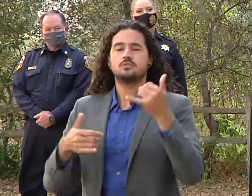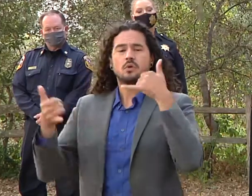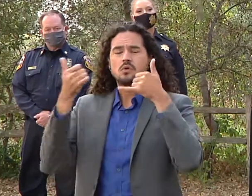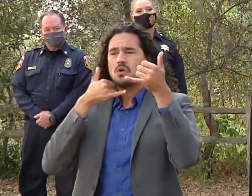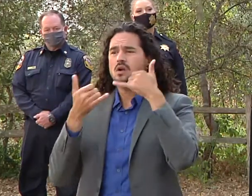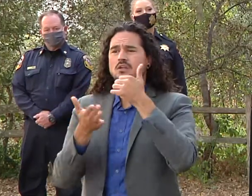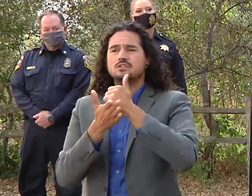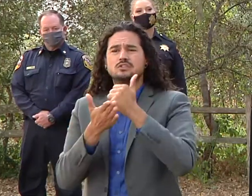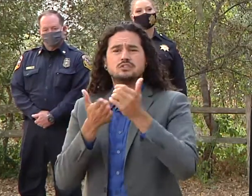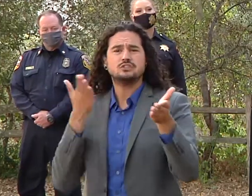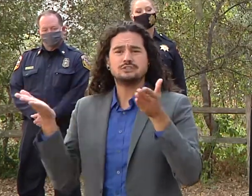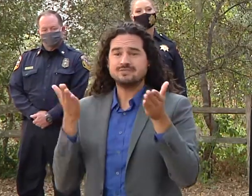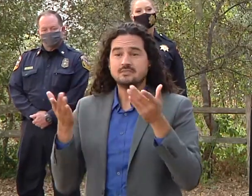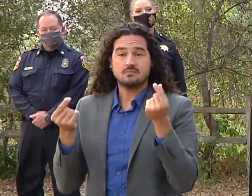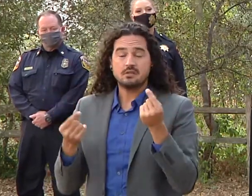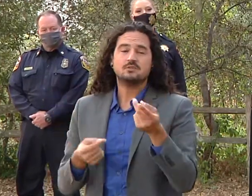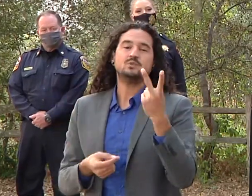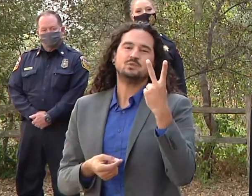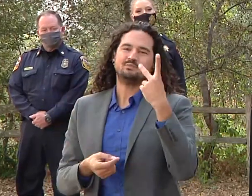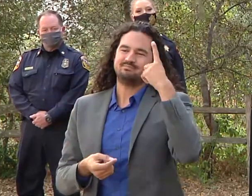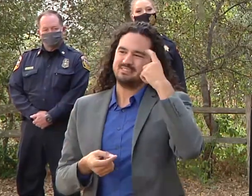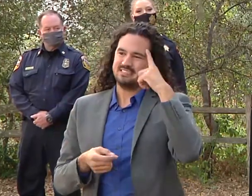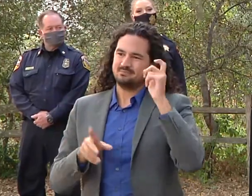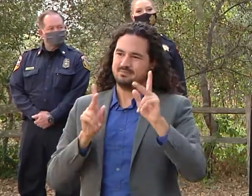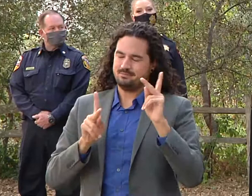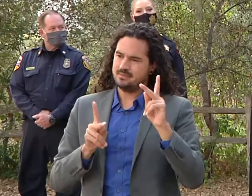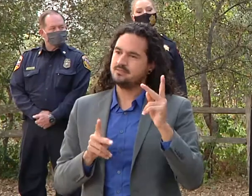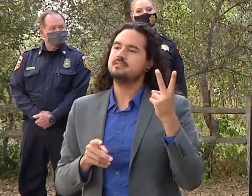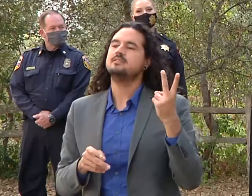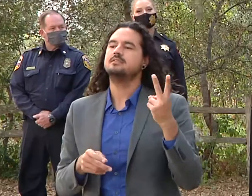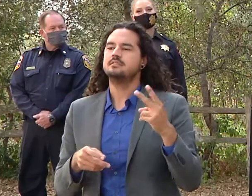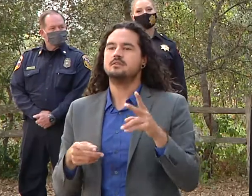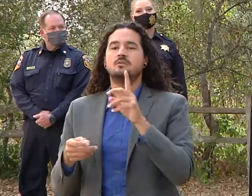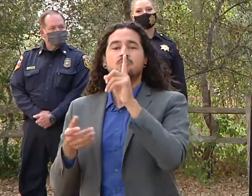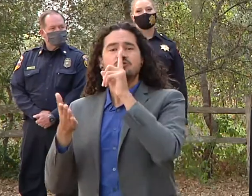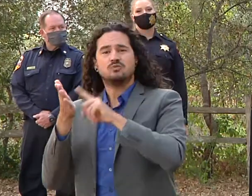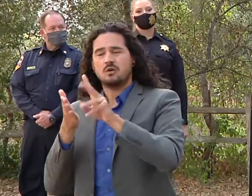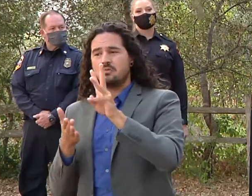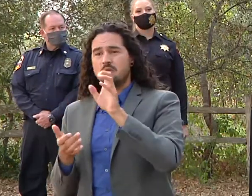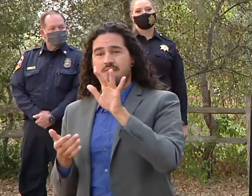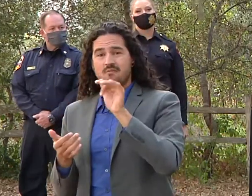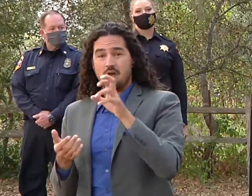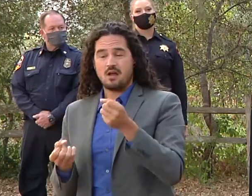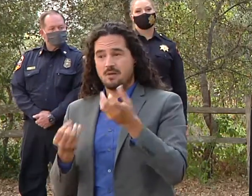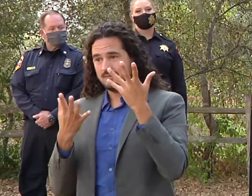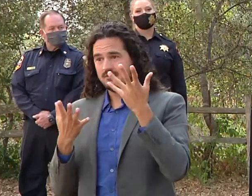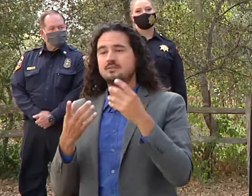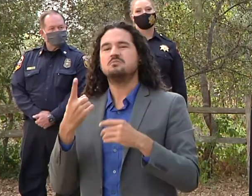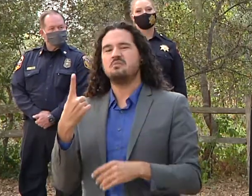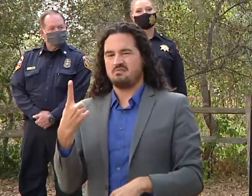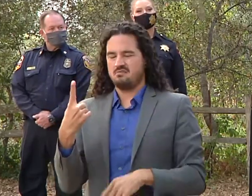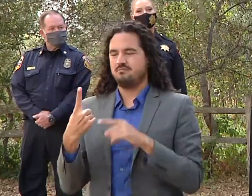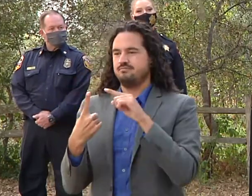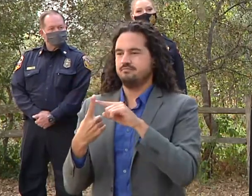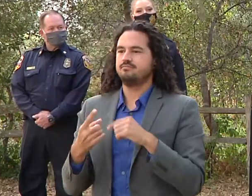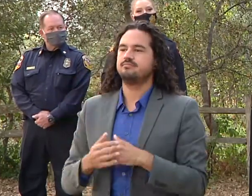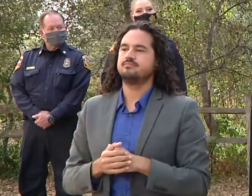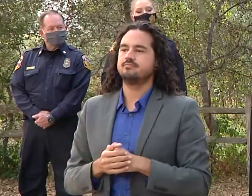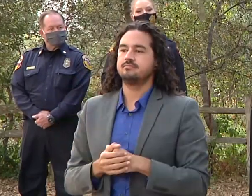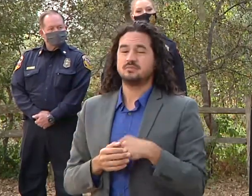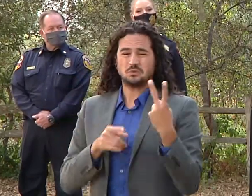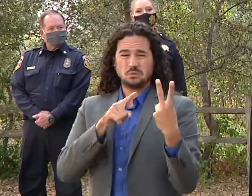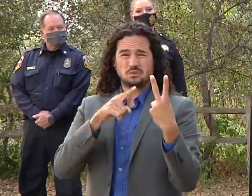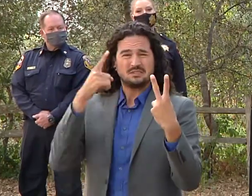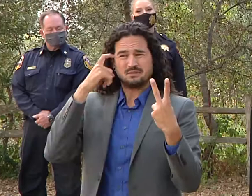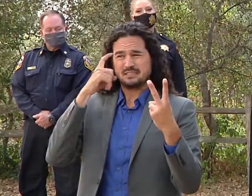one welfare check and we made two arrests and these were two people that didn't belong in the area that had no business being here and our folks came across them and